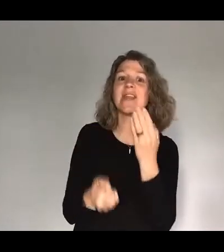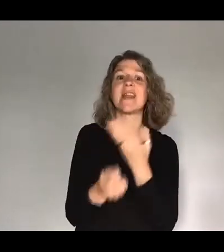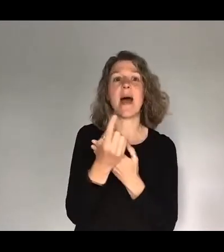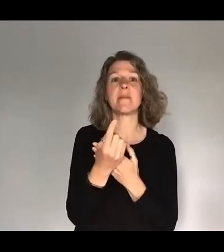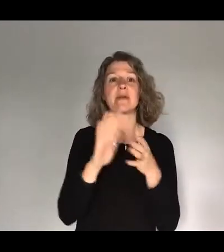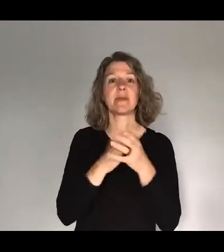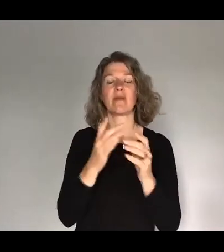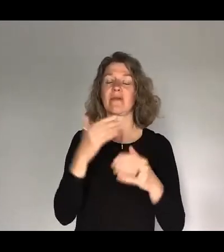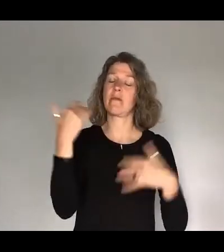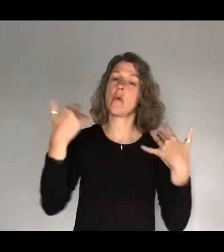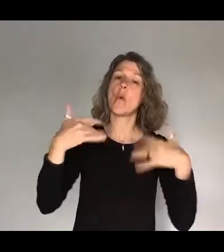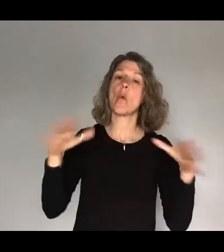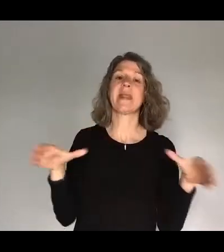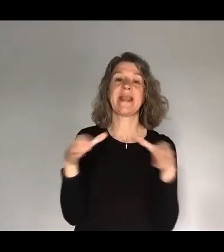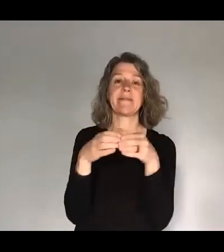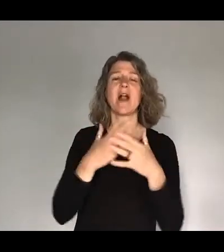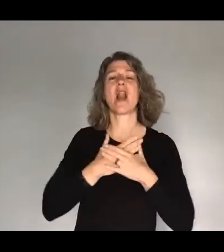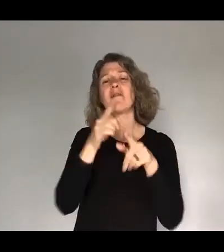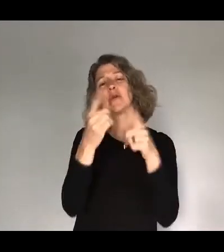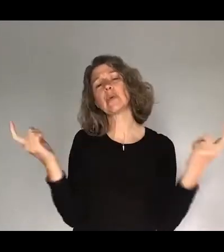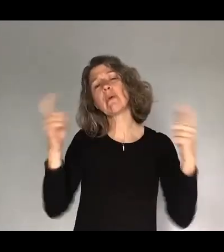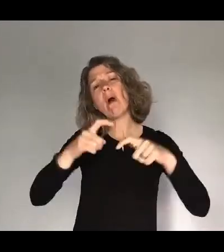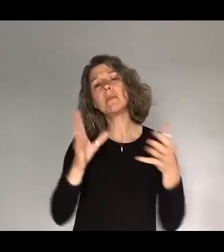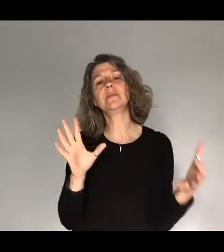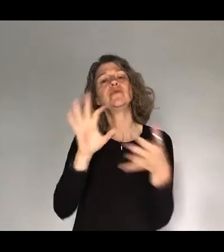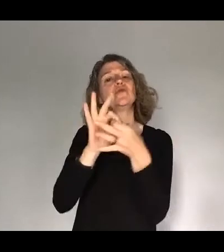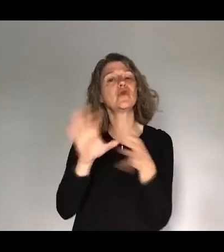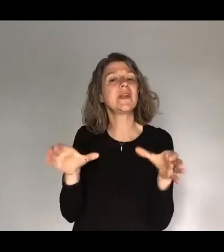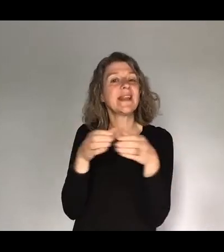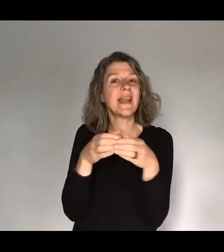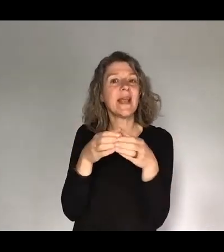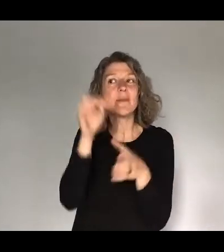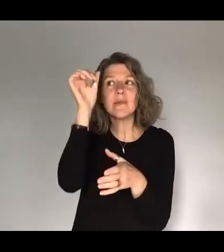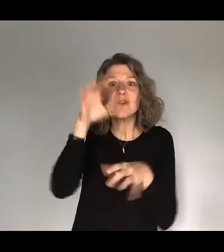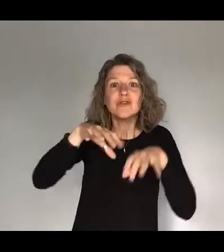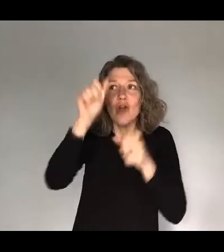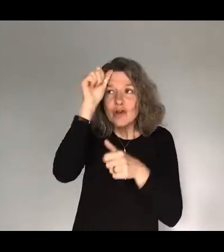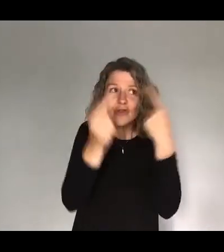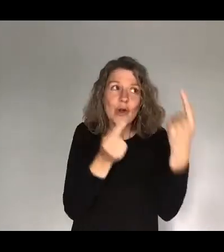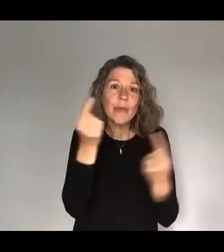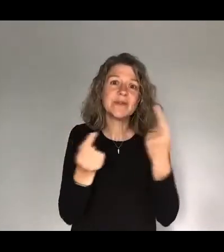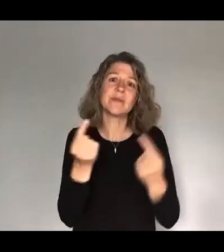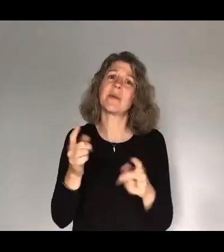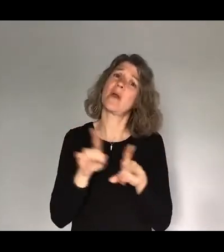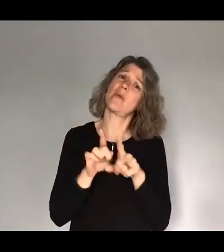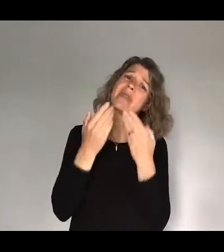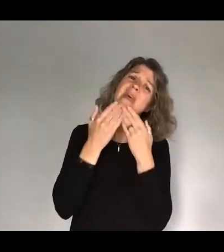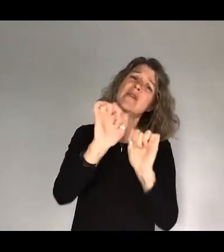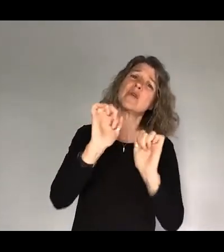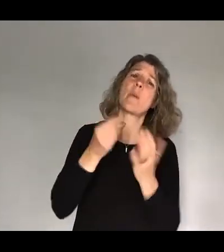And we would love you to come and join a team and get to know people. And thank you so much for your giving and your generosity. It all happens because of